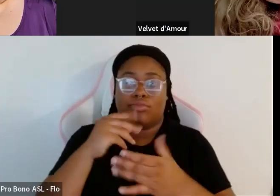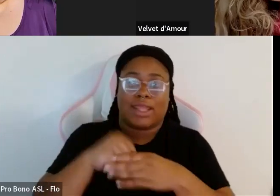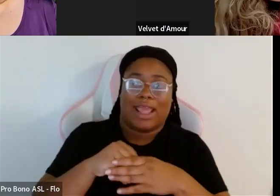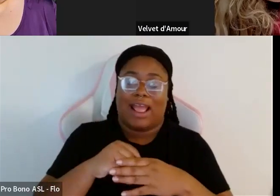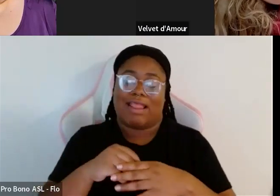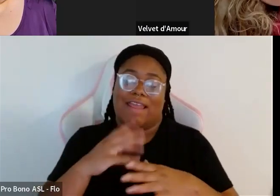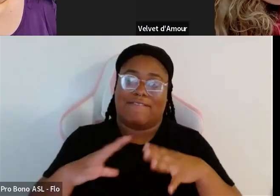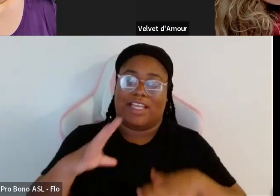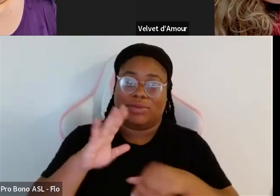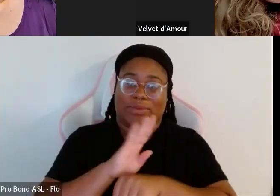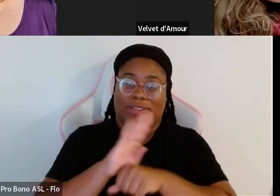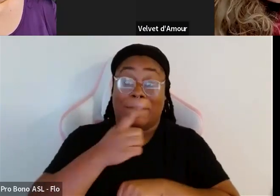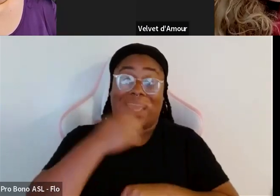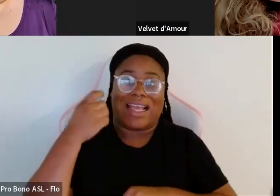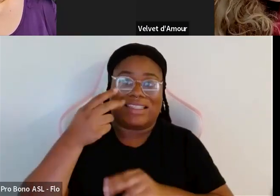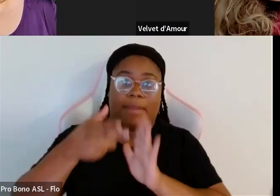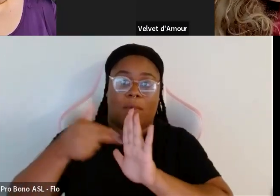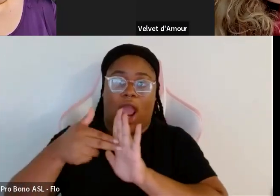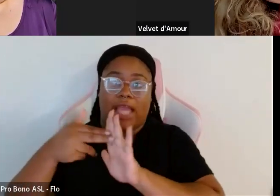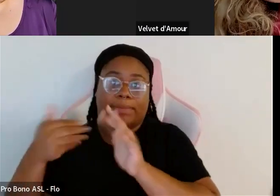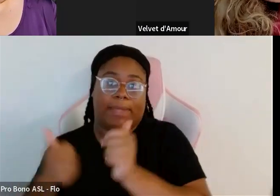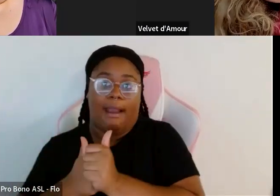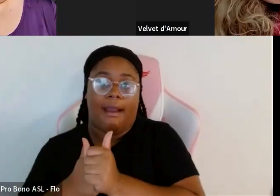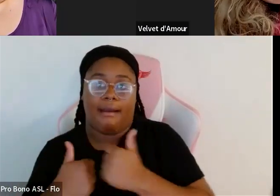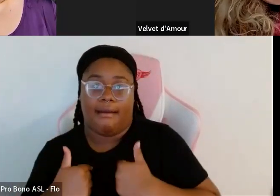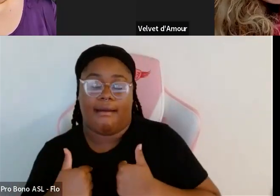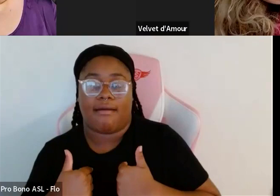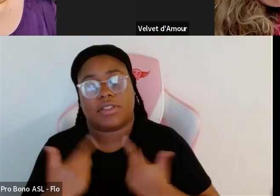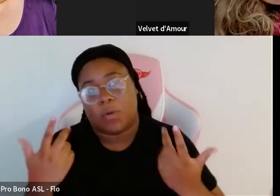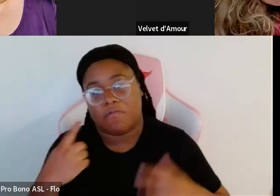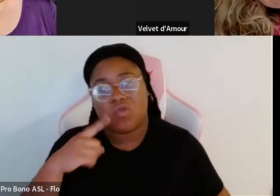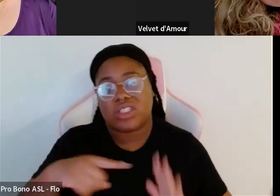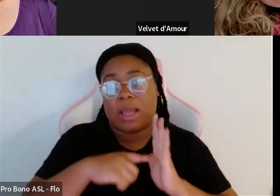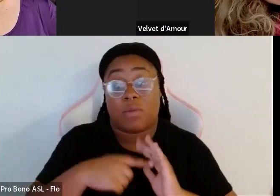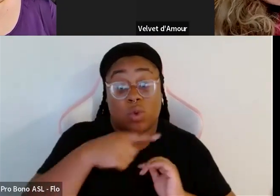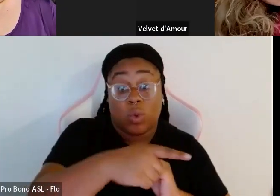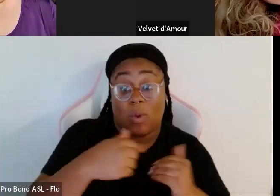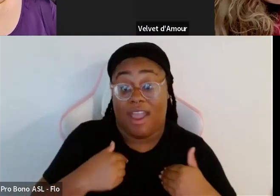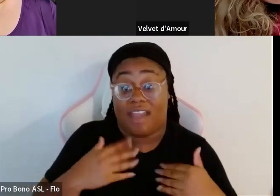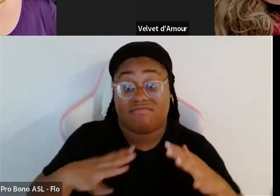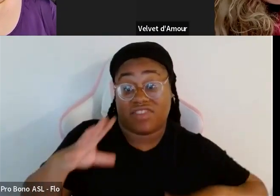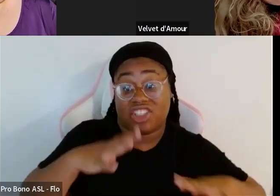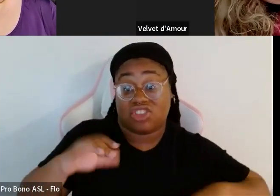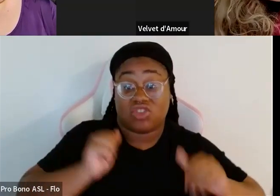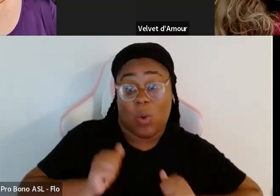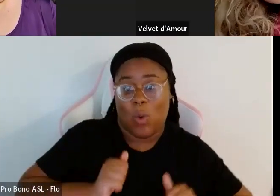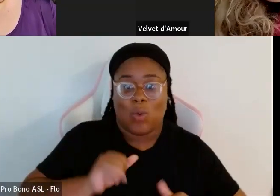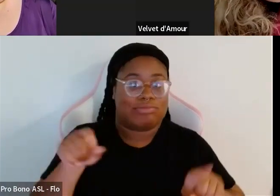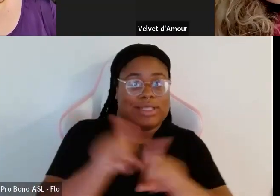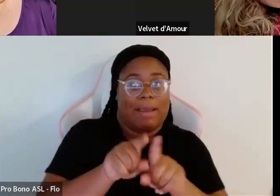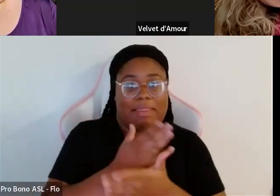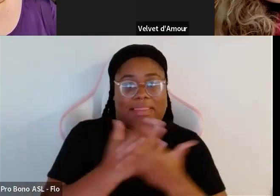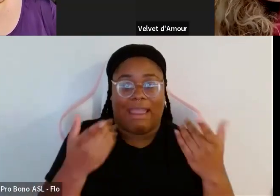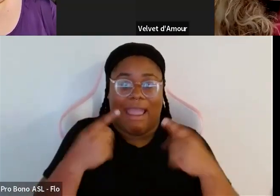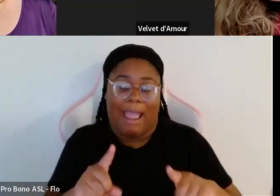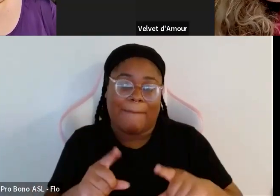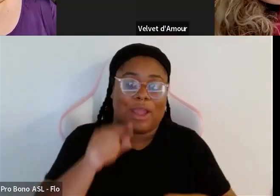on the names that were behind me so you know if I let's say pretend you had a fashion show and the exact same thing happened you're like you know what I see is beautiful